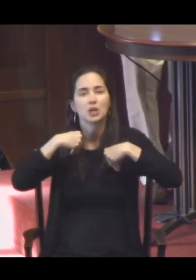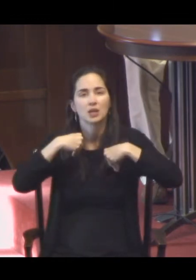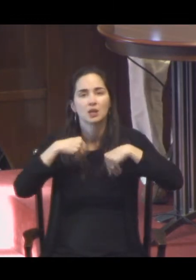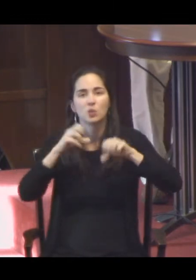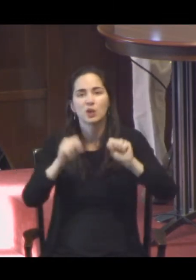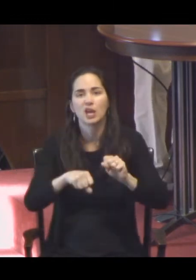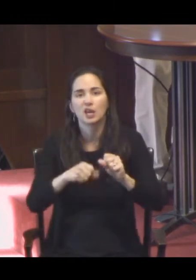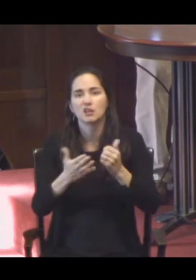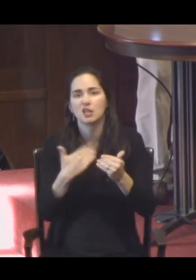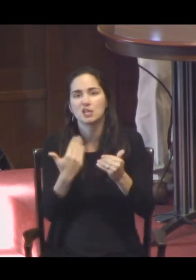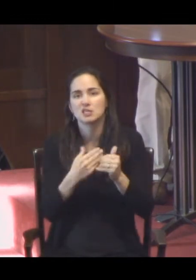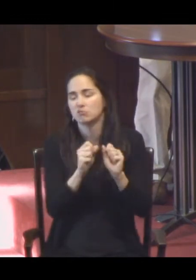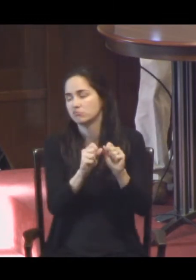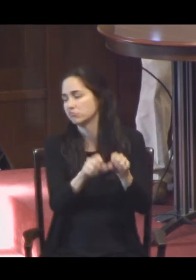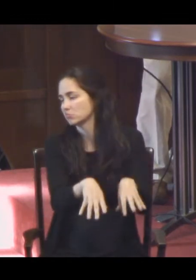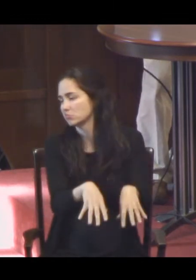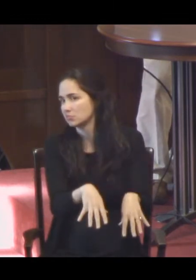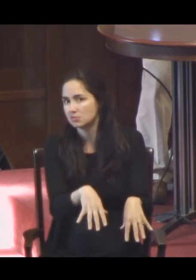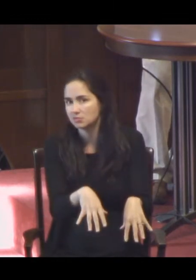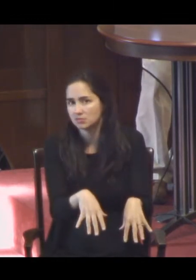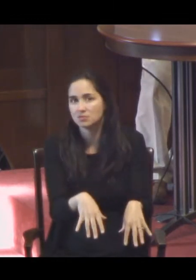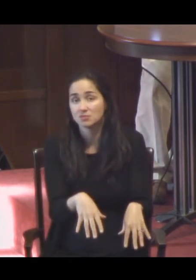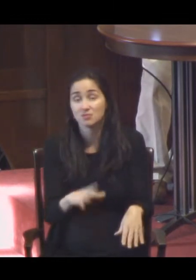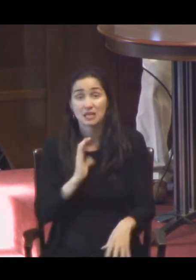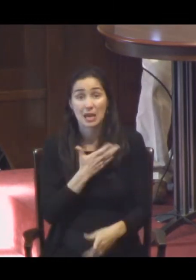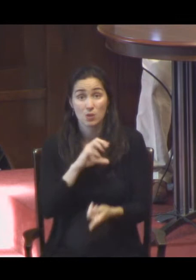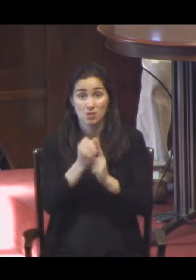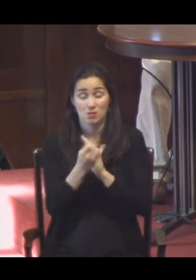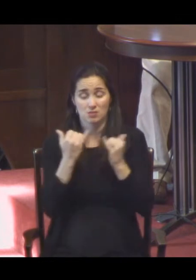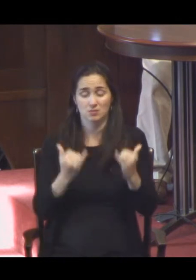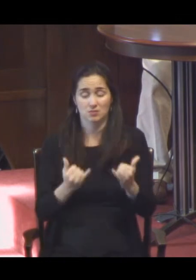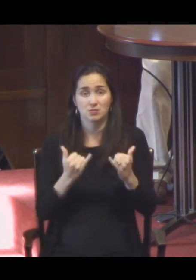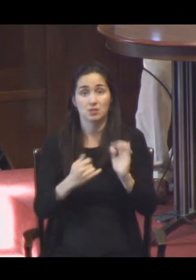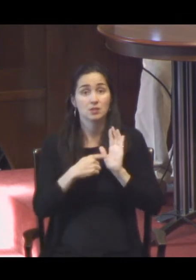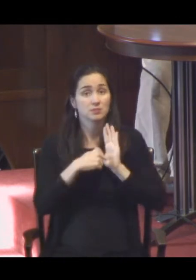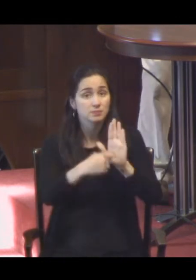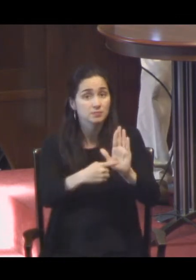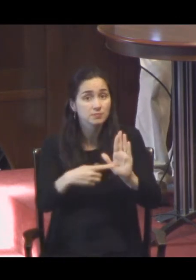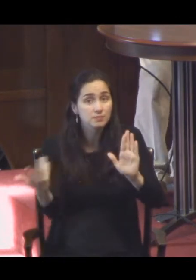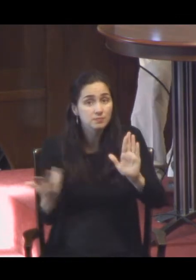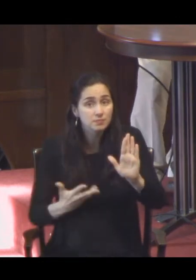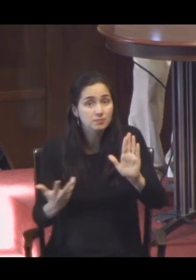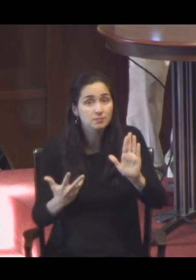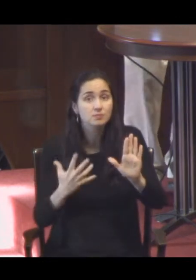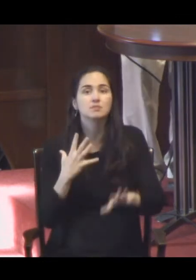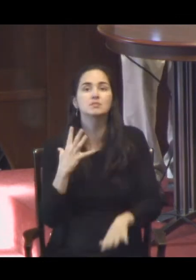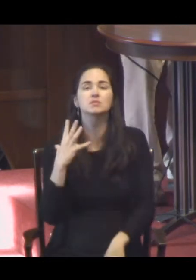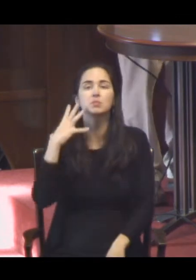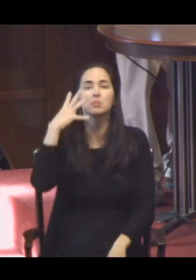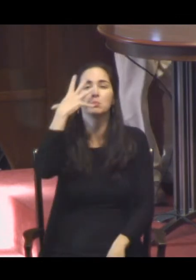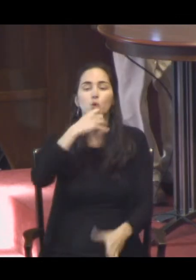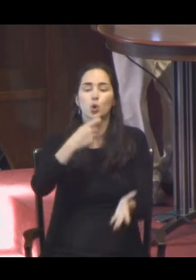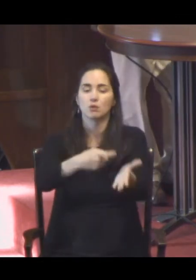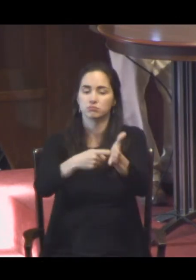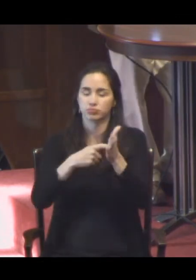Our situation today shows that beauty demands for itself at least as much courage and decision